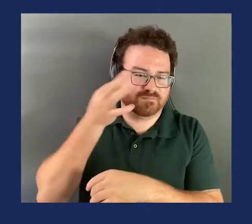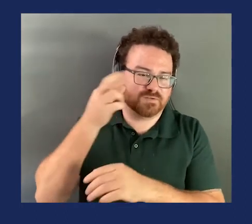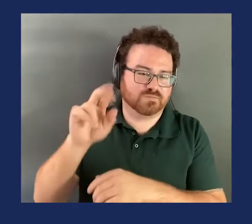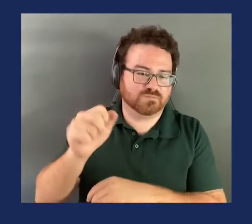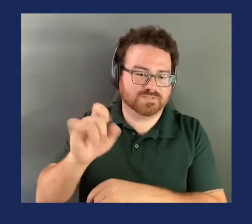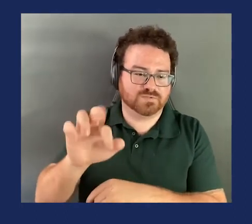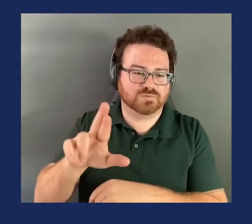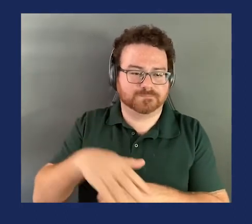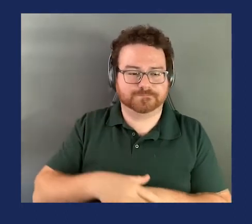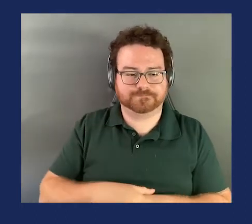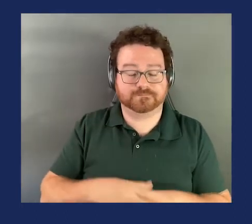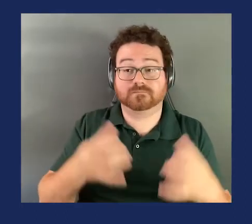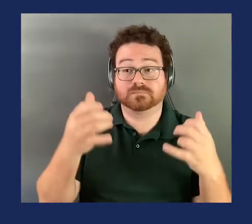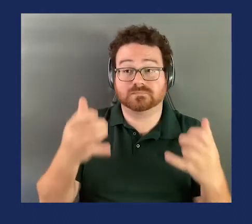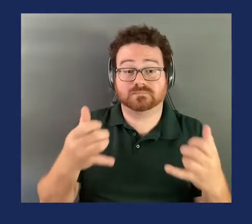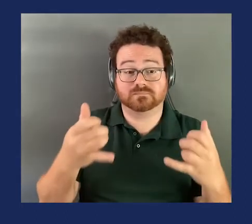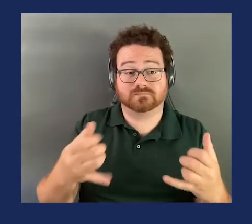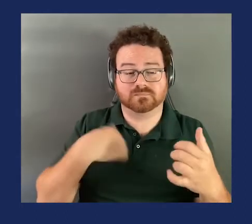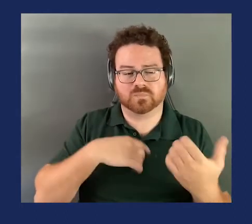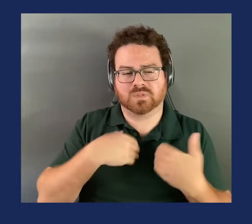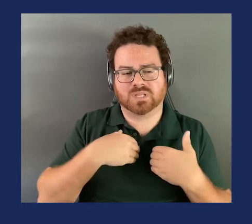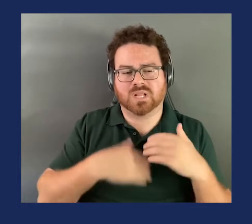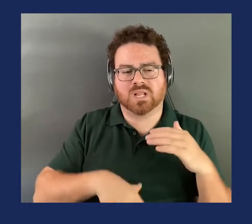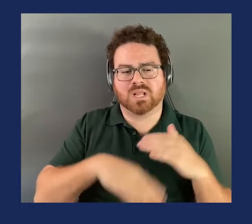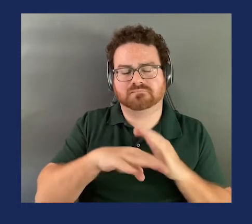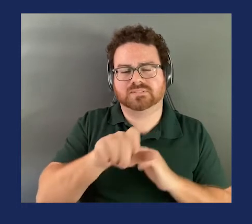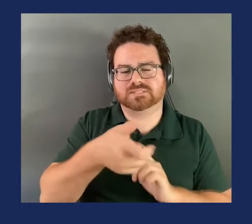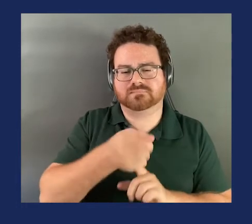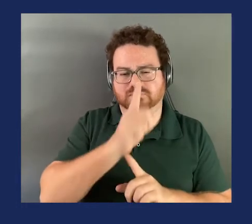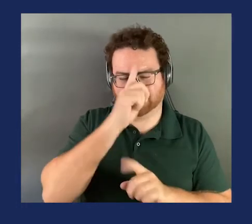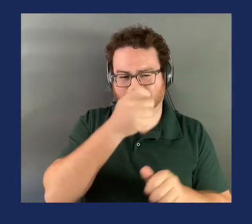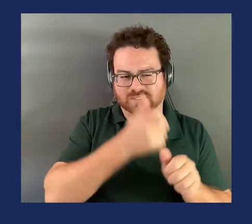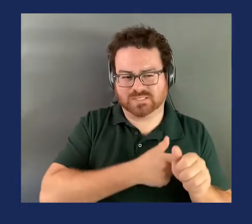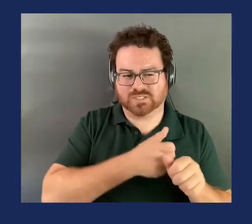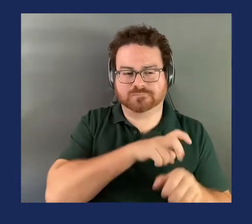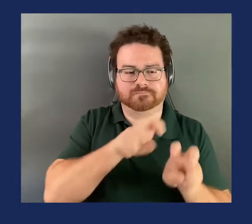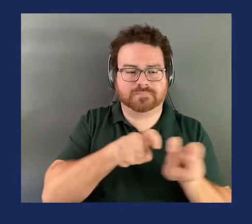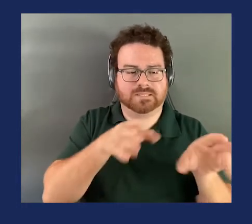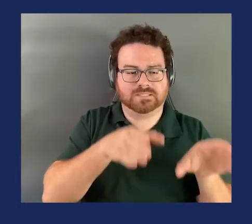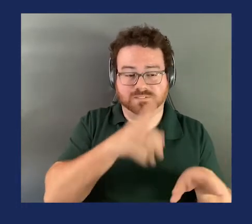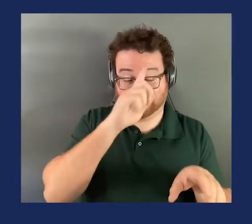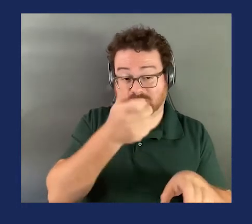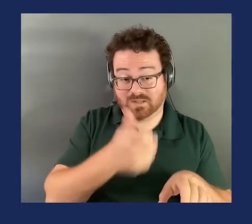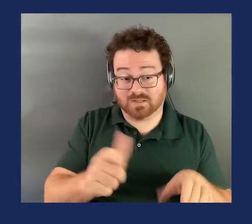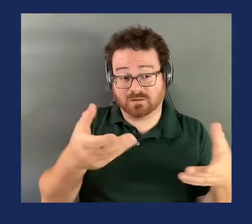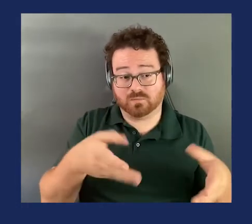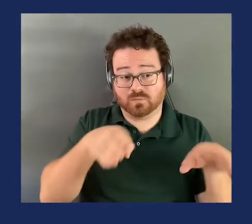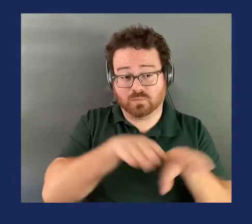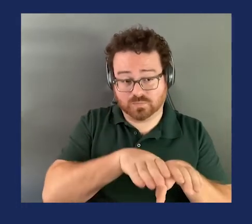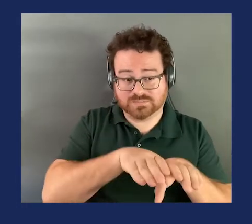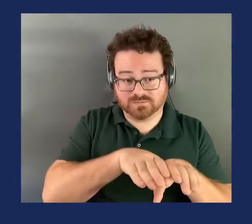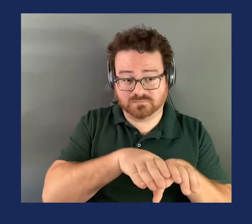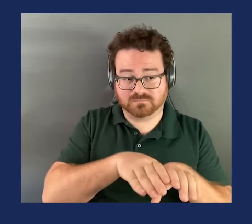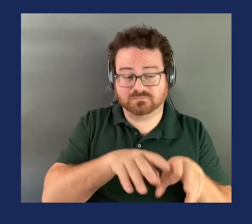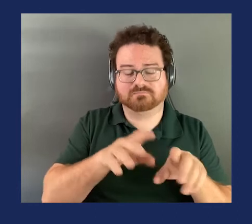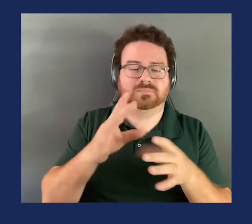Now at this point we have up to 10 minutes per Commissioner for any closing closing closing remarks.